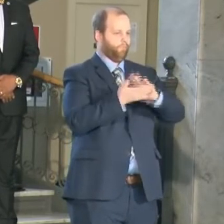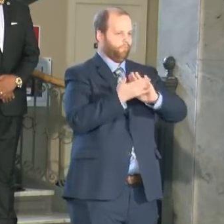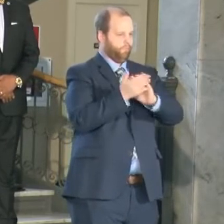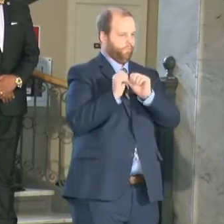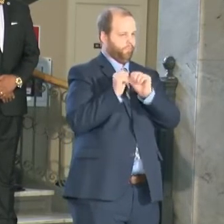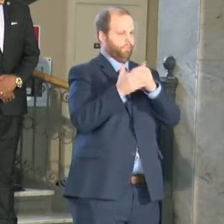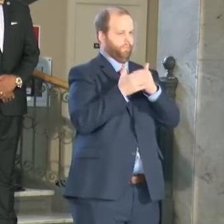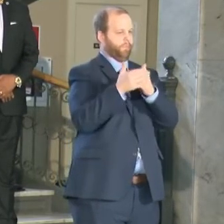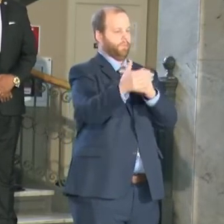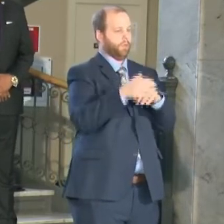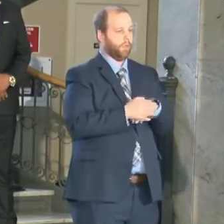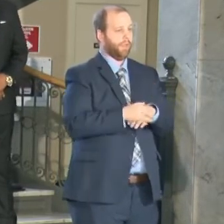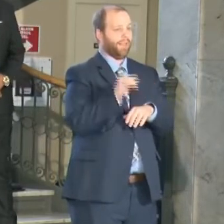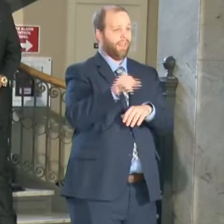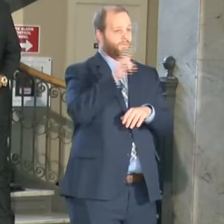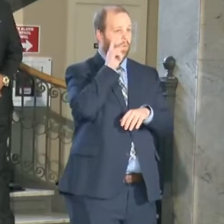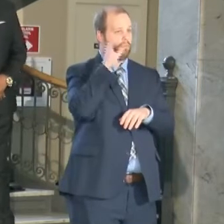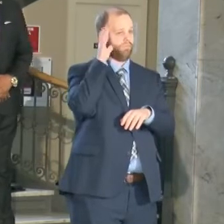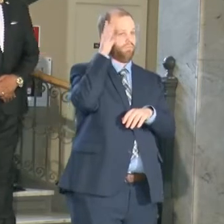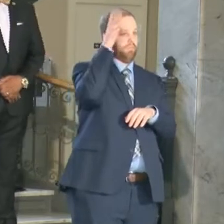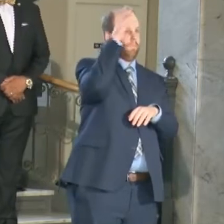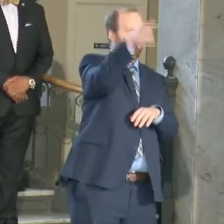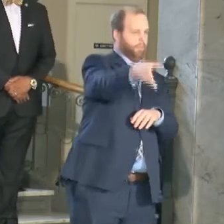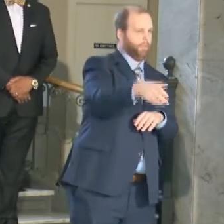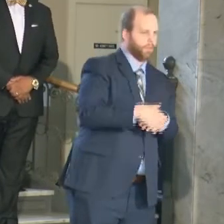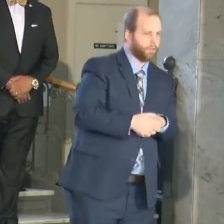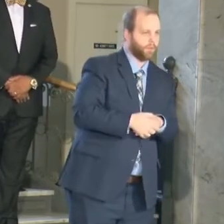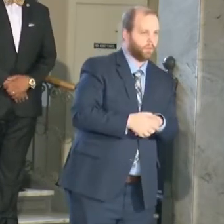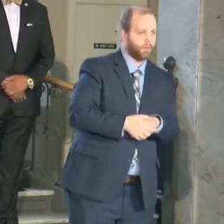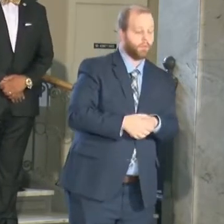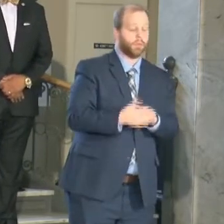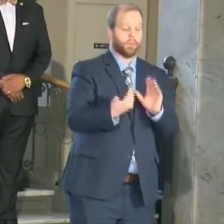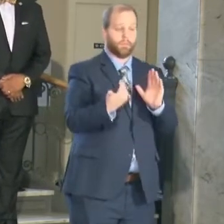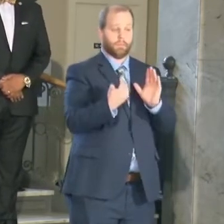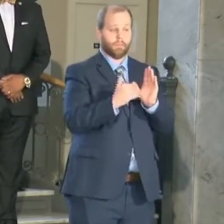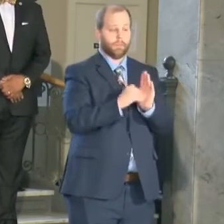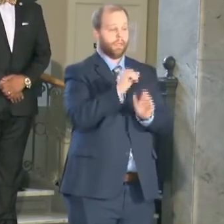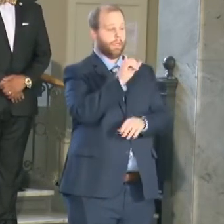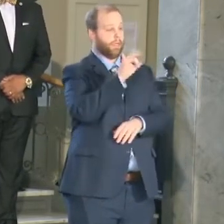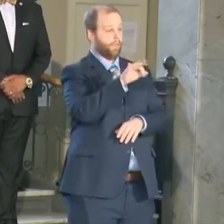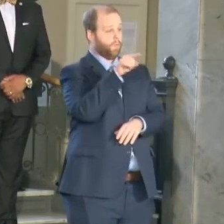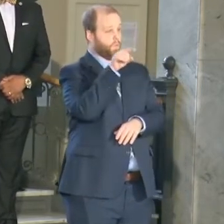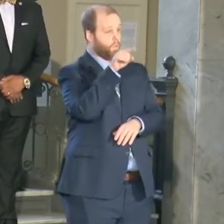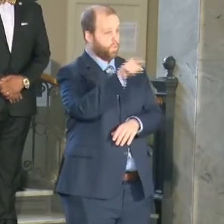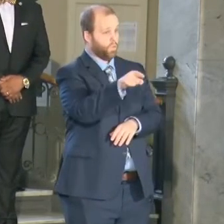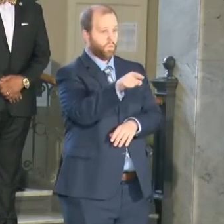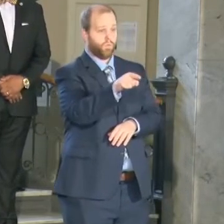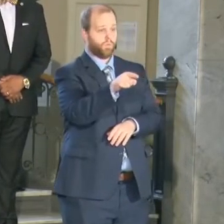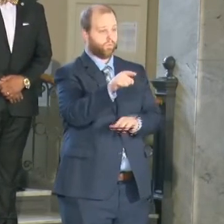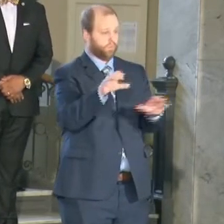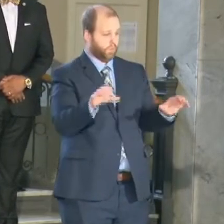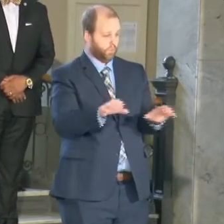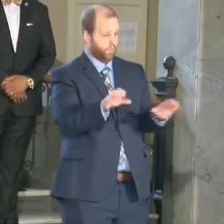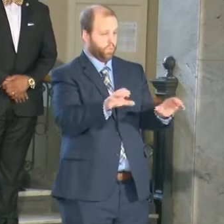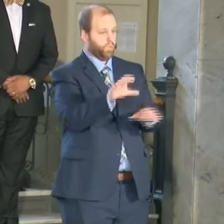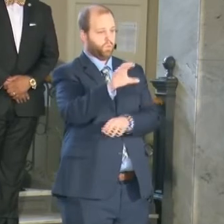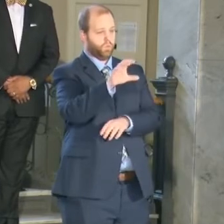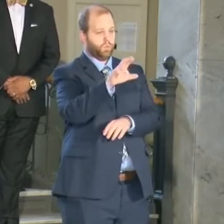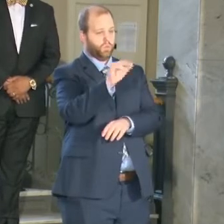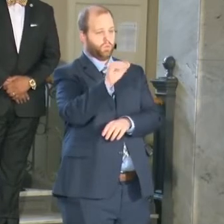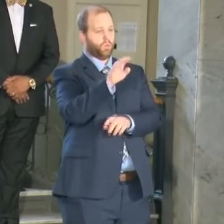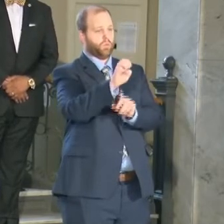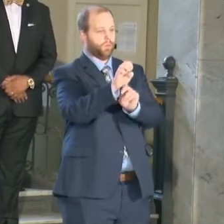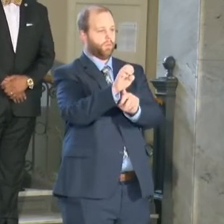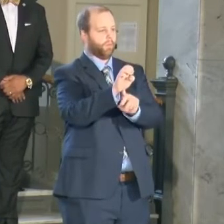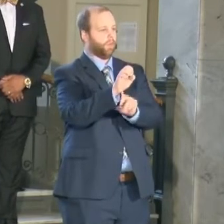-term approach we're going to address again when you commit crime our officers will catch it we're going to we've